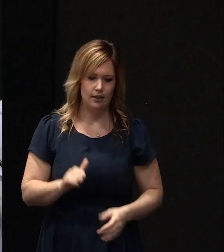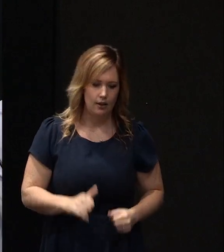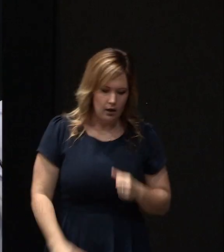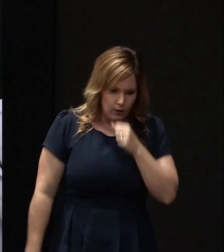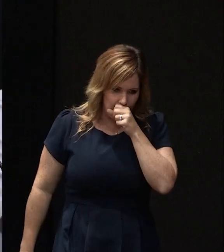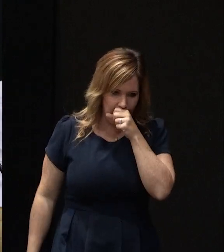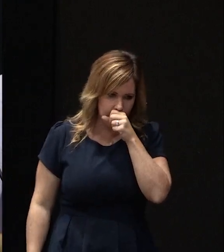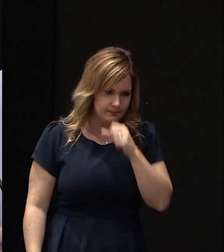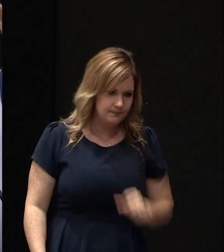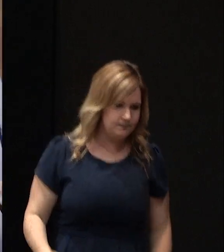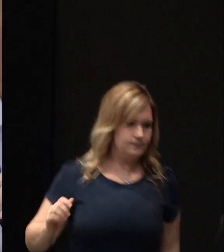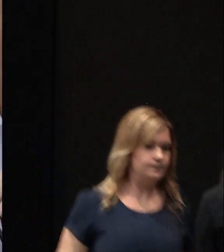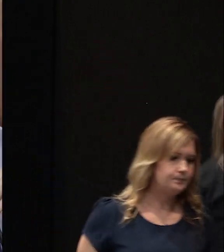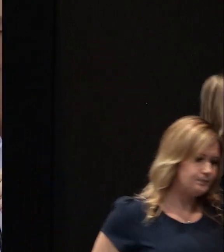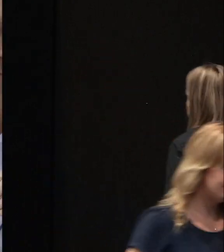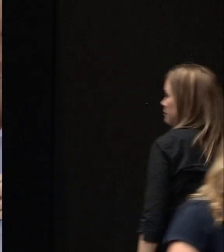John?